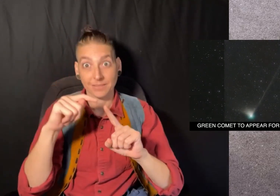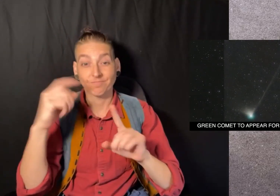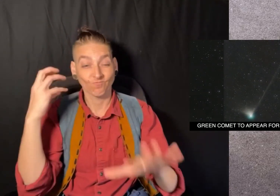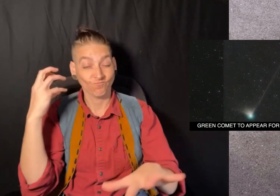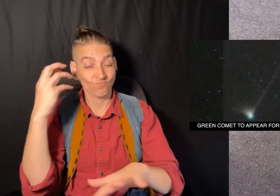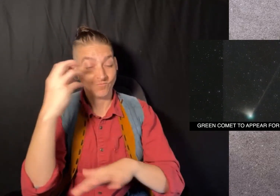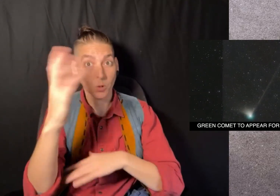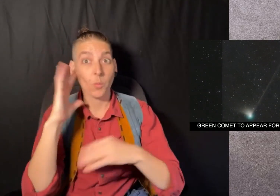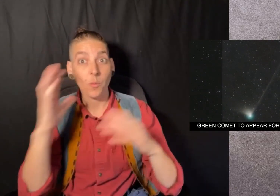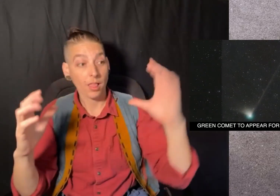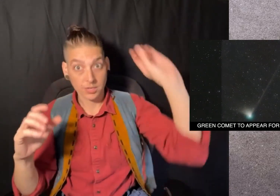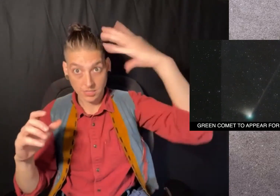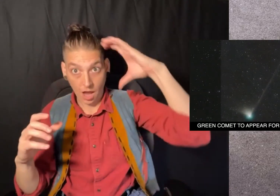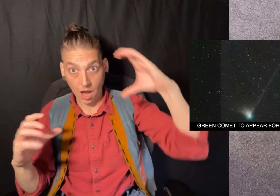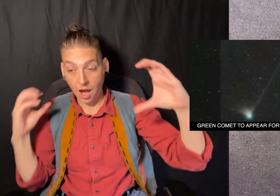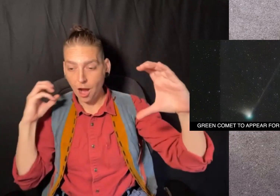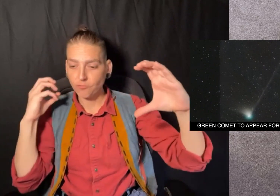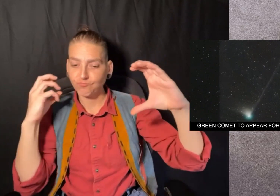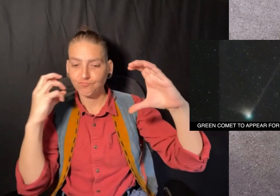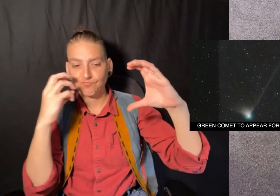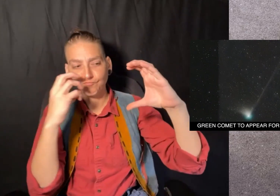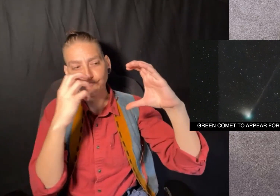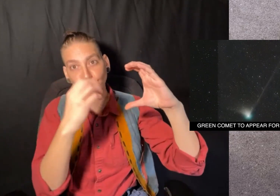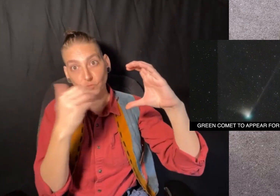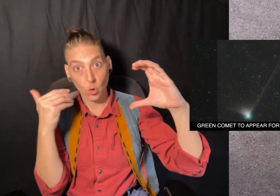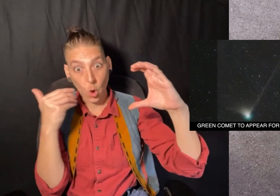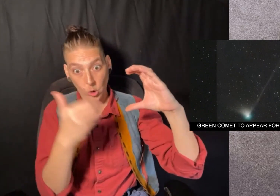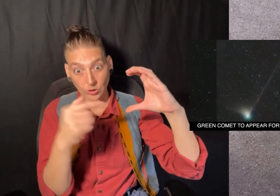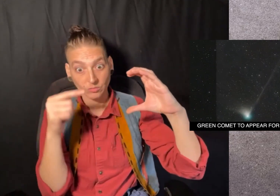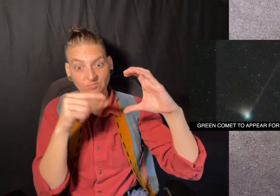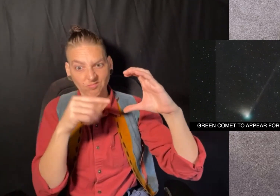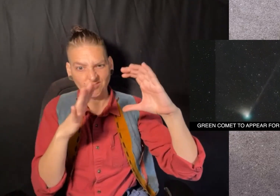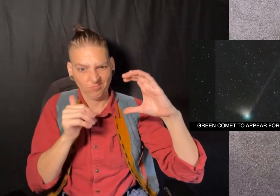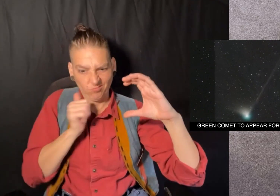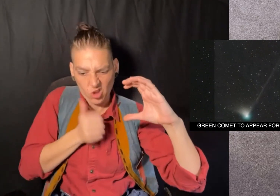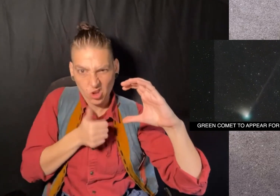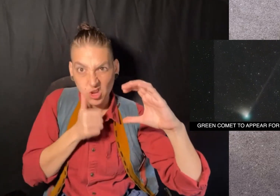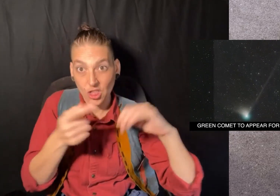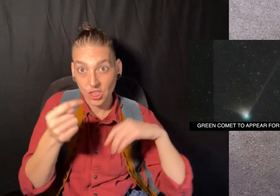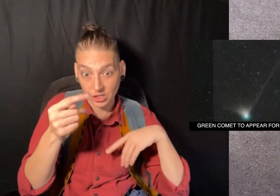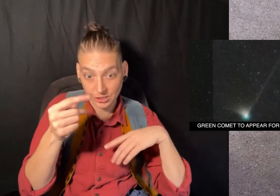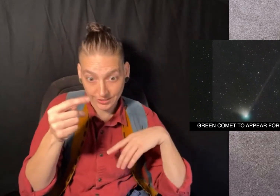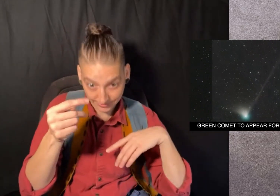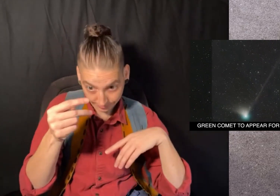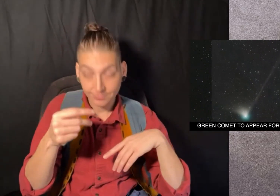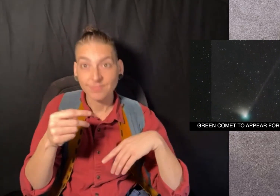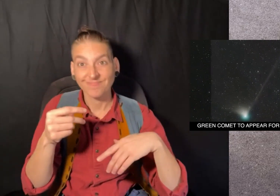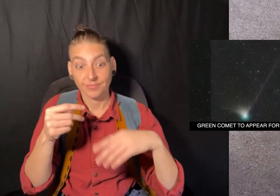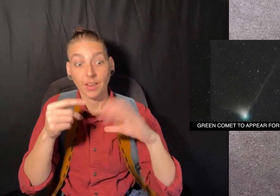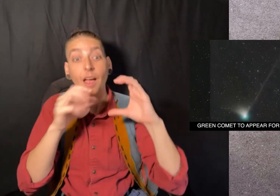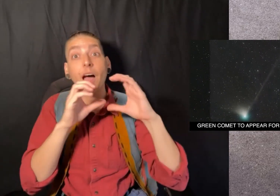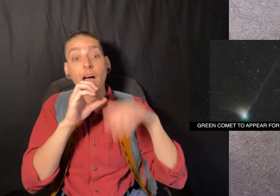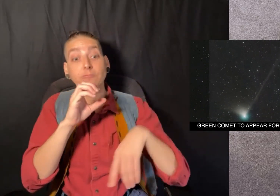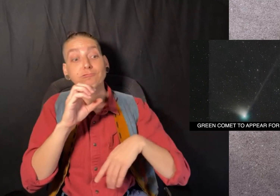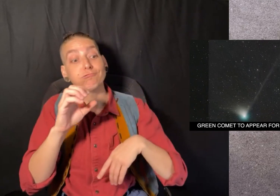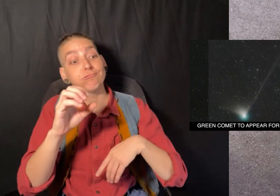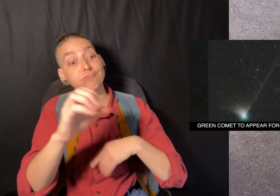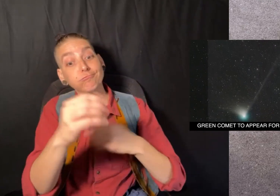The comet will be closest to the sun tomorrow, Thursday, and closest to the Earth between